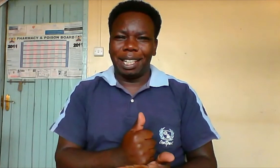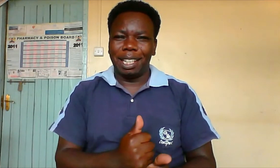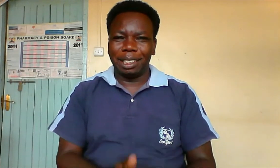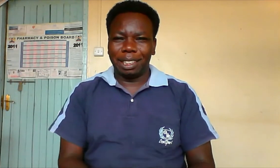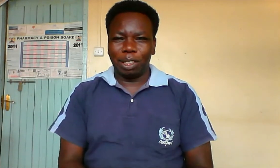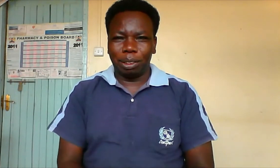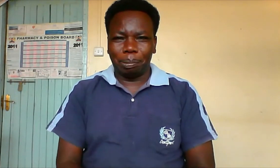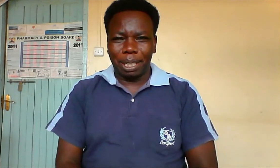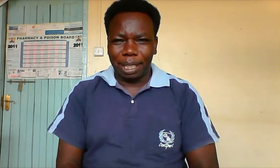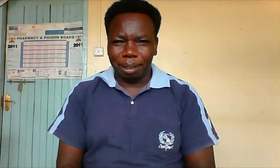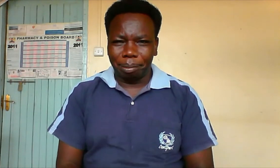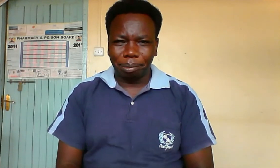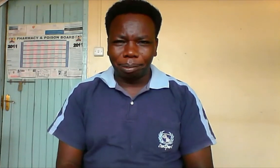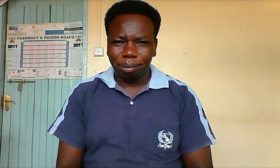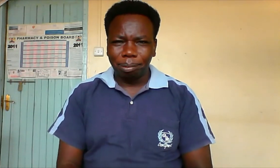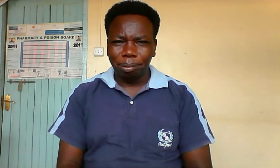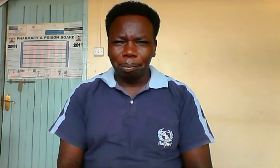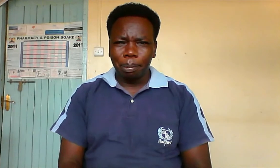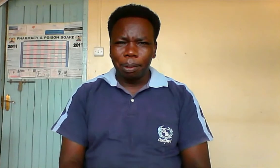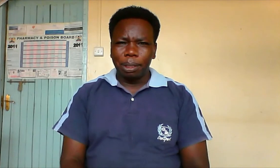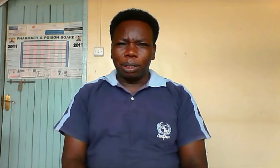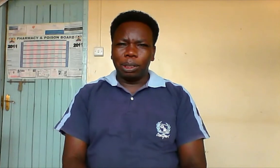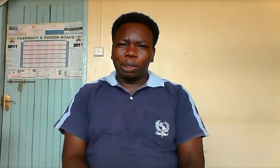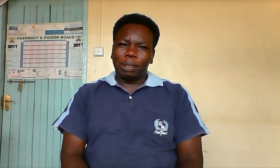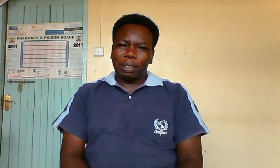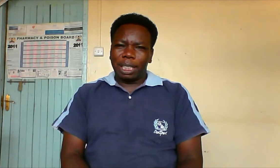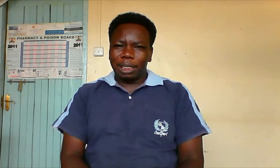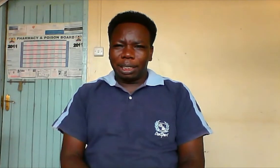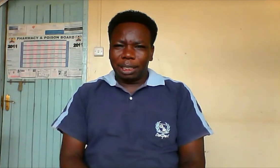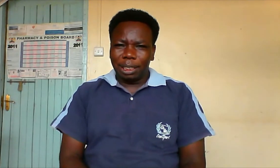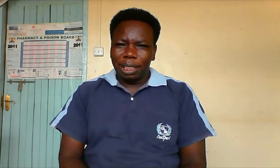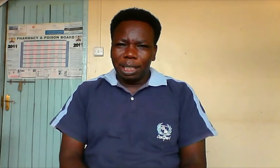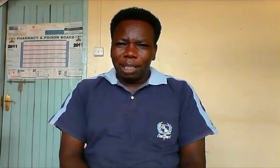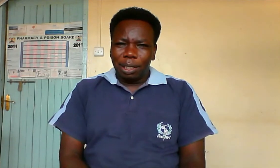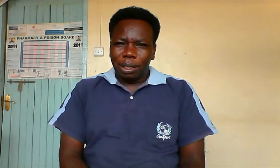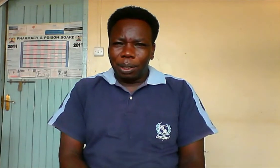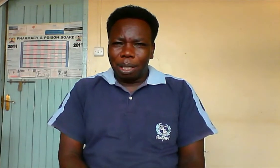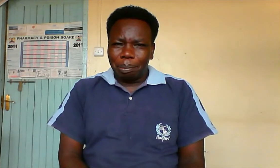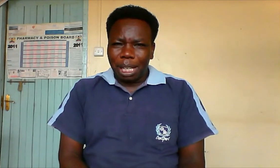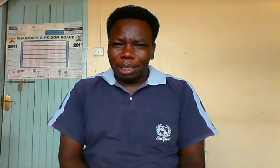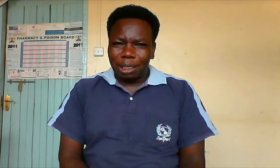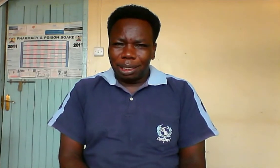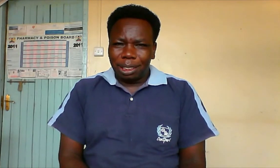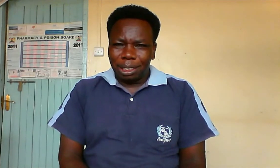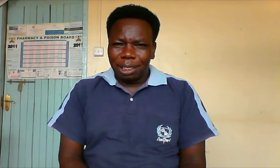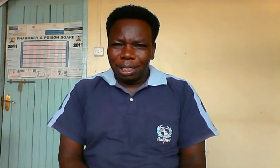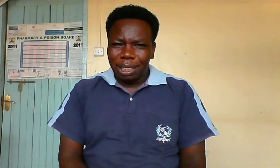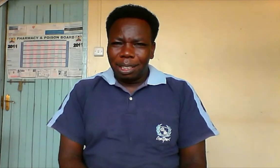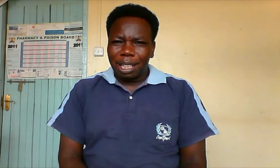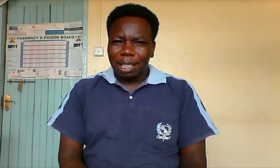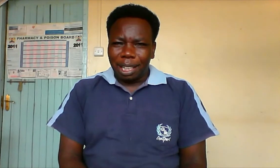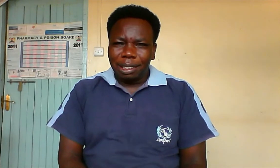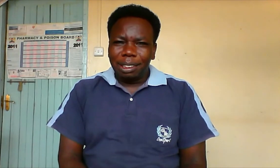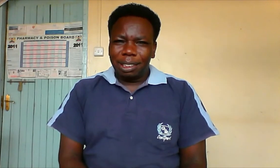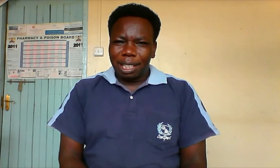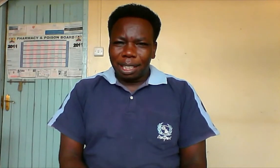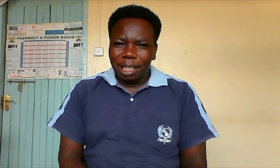That's the last prayer. It's not so difficult. You can practice it again, again,